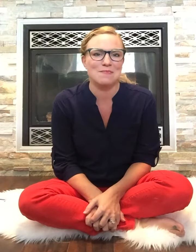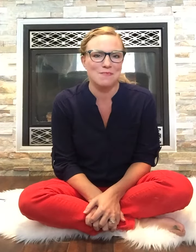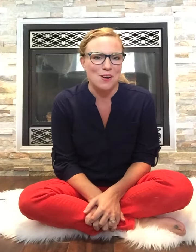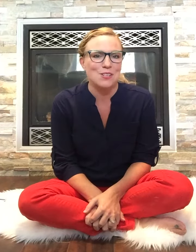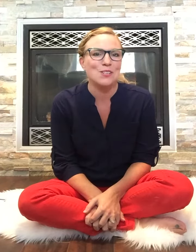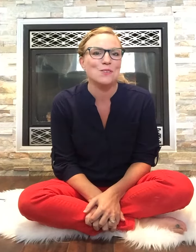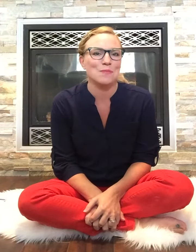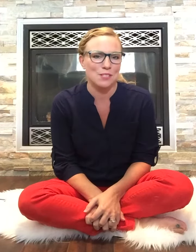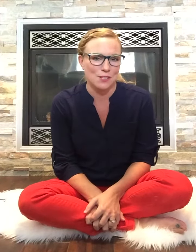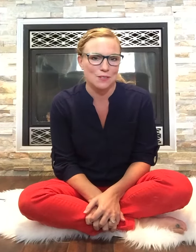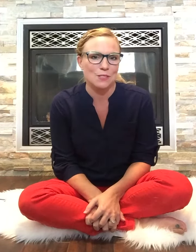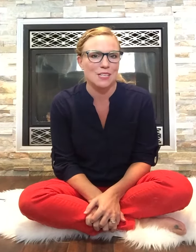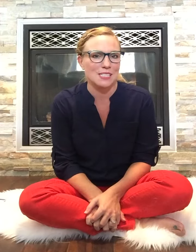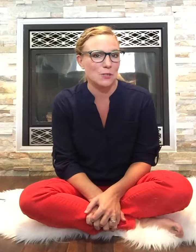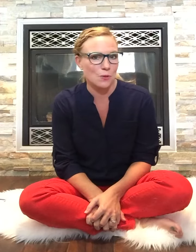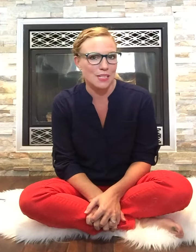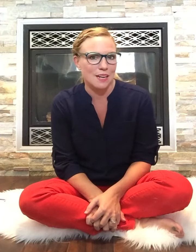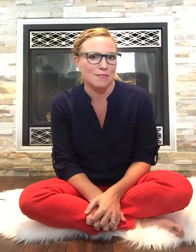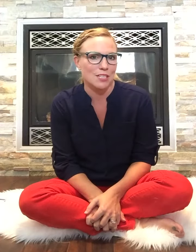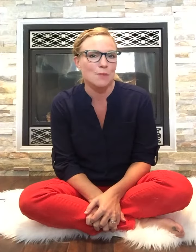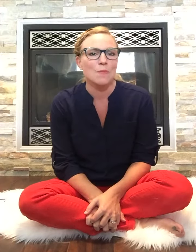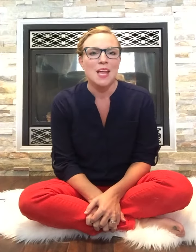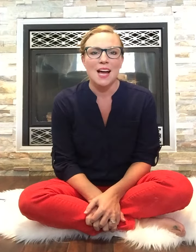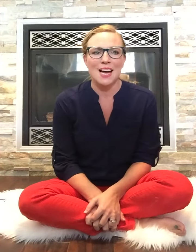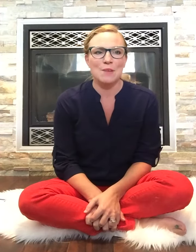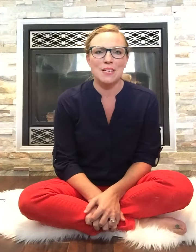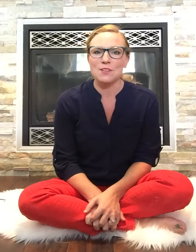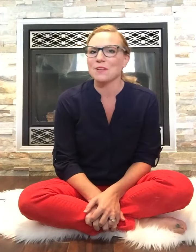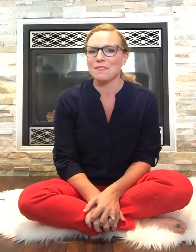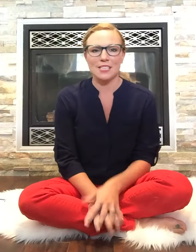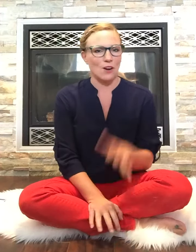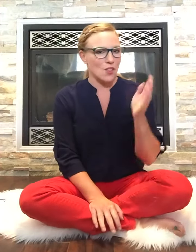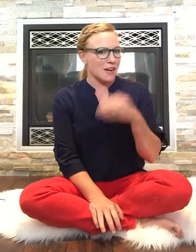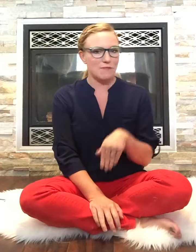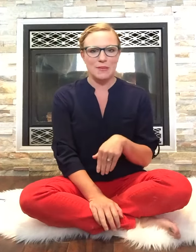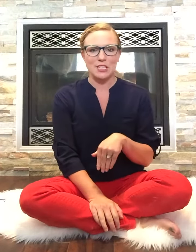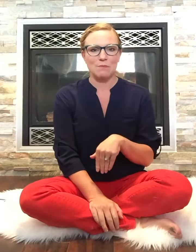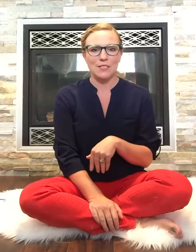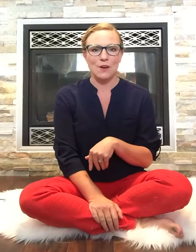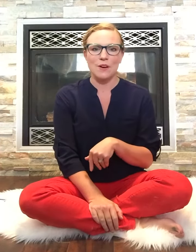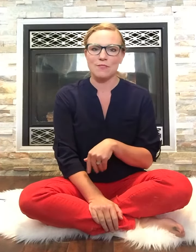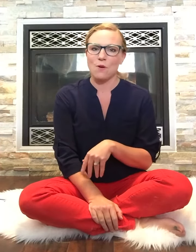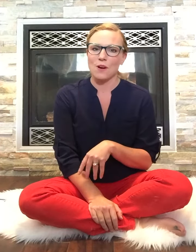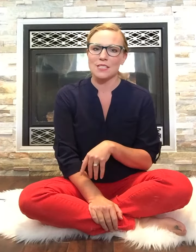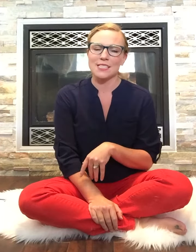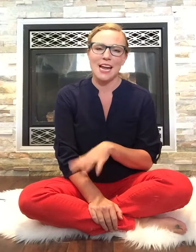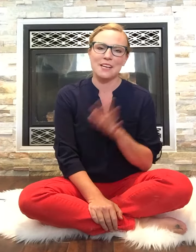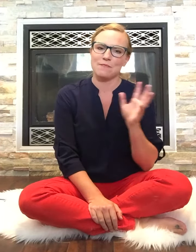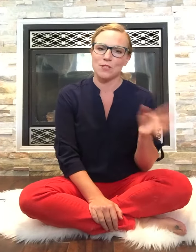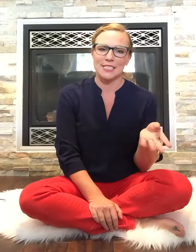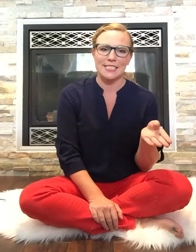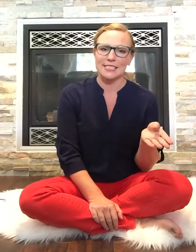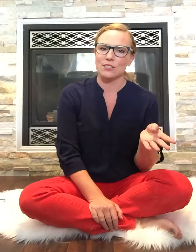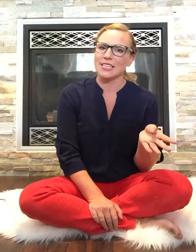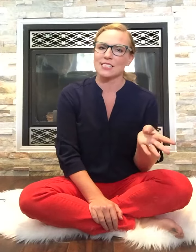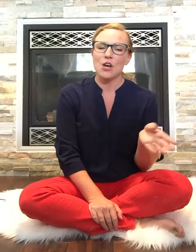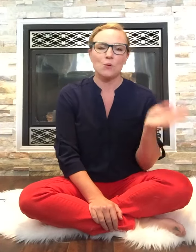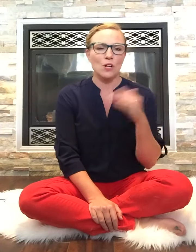Volume 2 so it has the green cover and you can find all that information below of course and of course these lyrics will